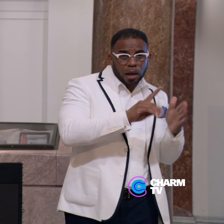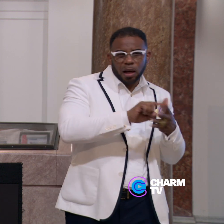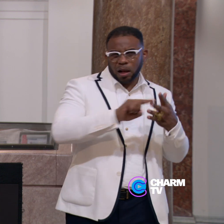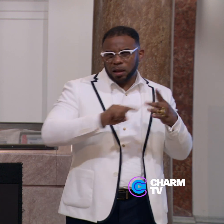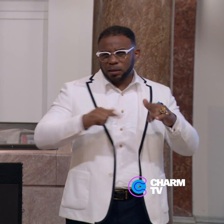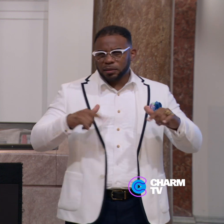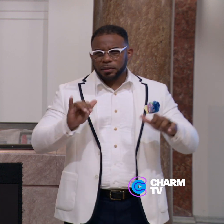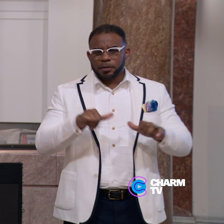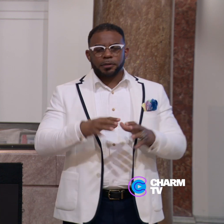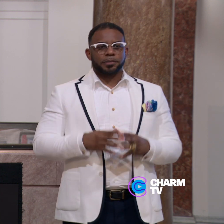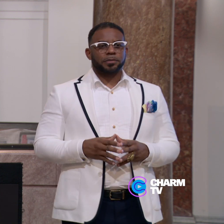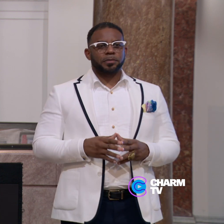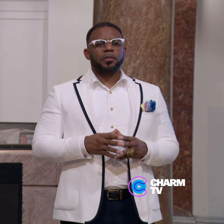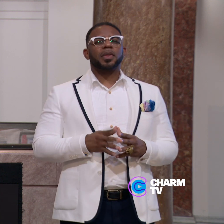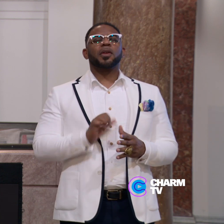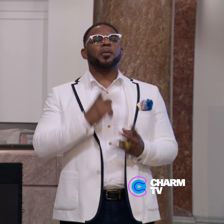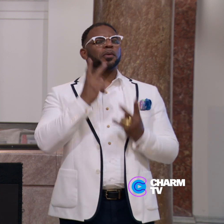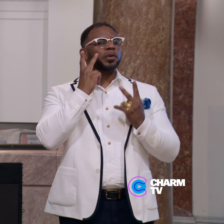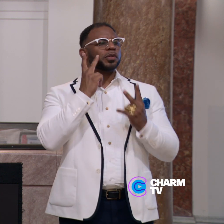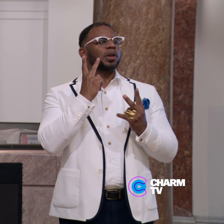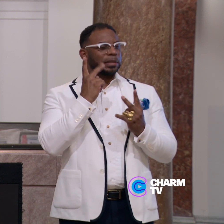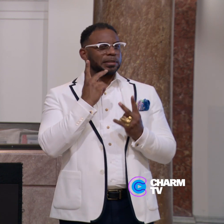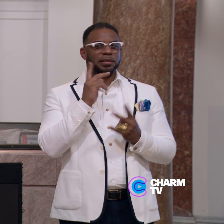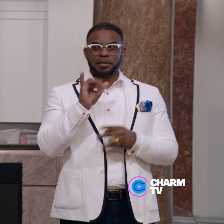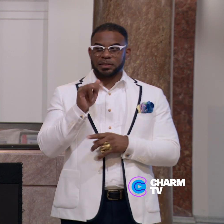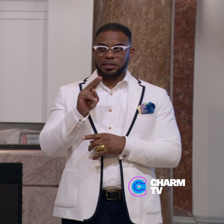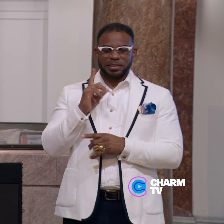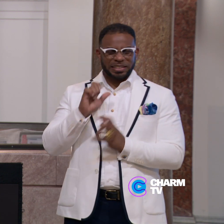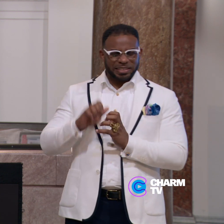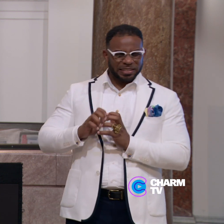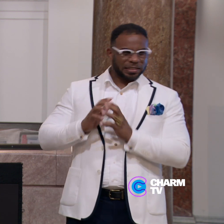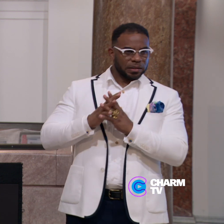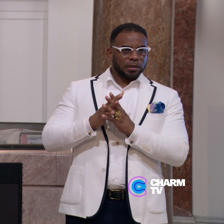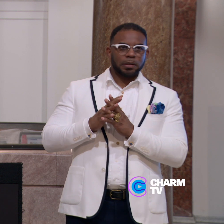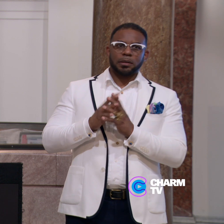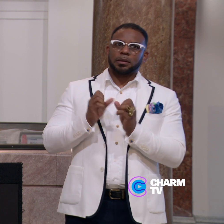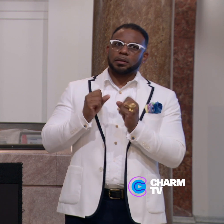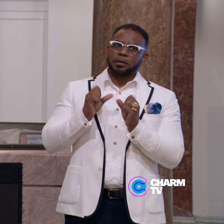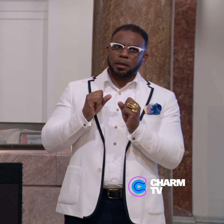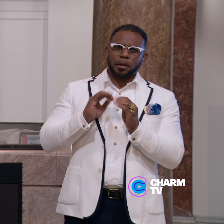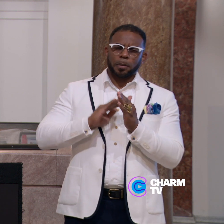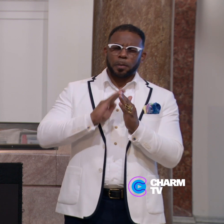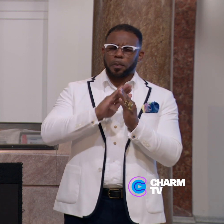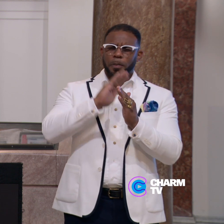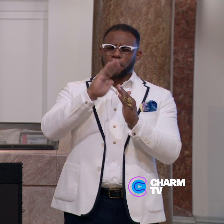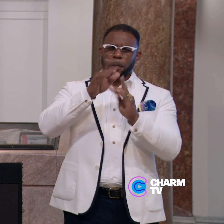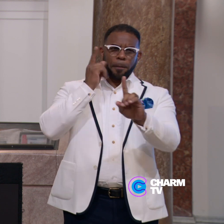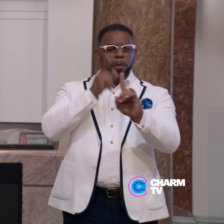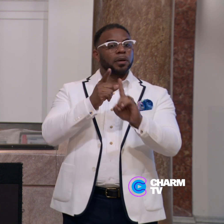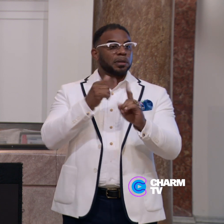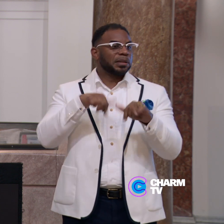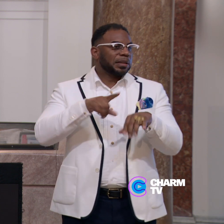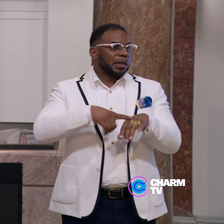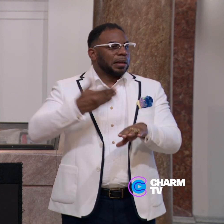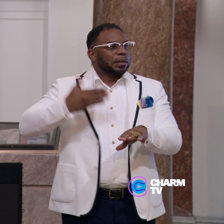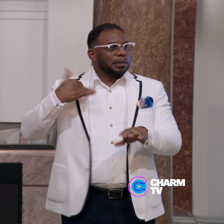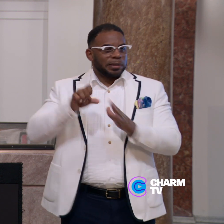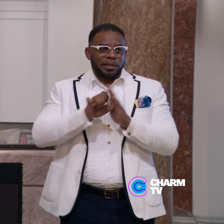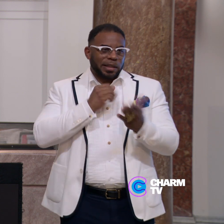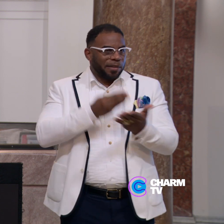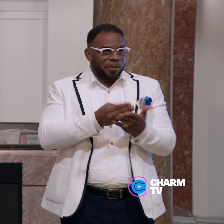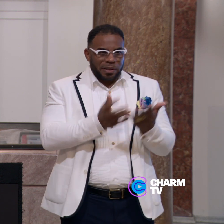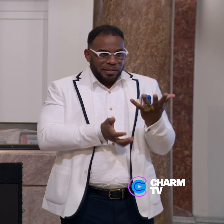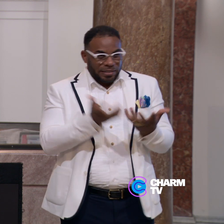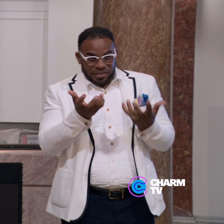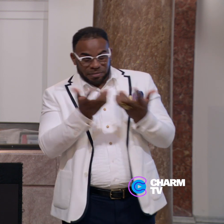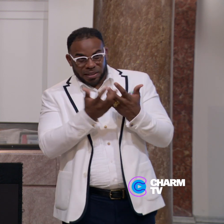things like that. And what we saw just in this pilot were significant outcomes. Now at the time, the state didn't have the dollars